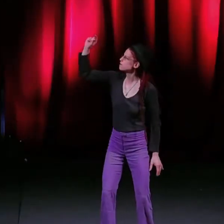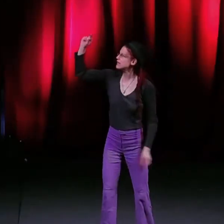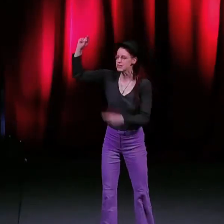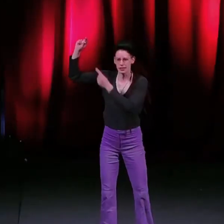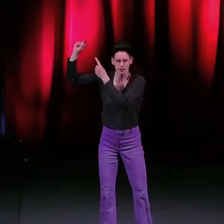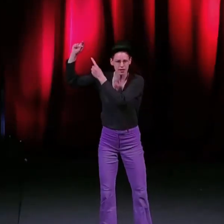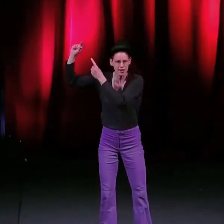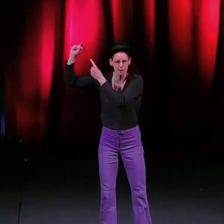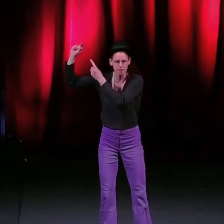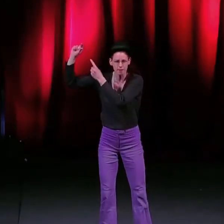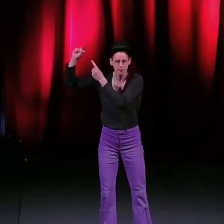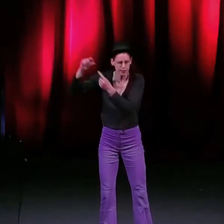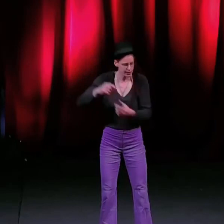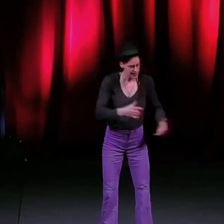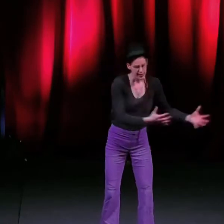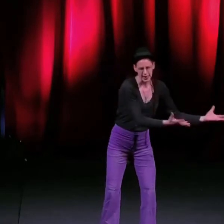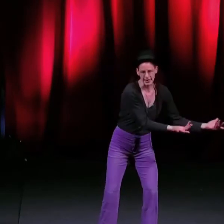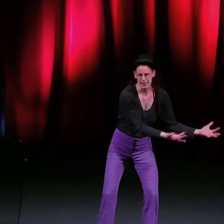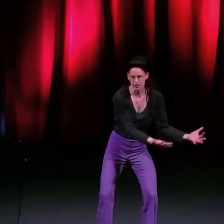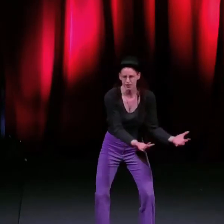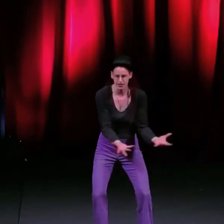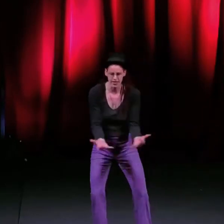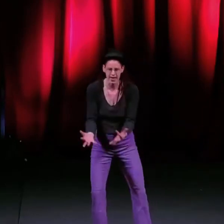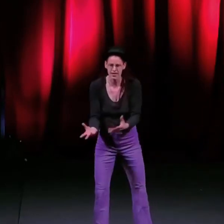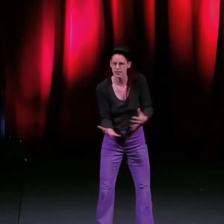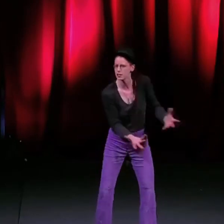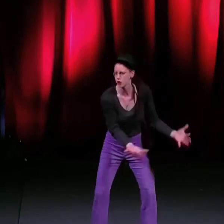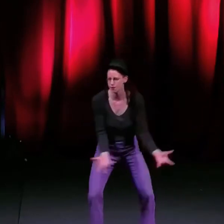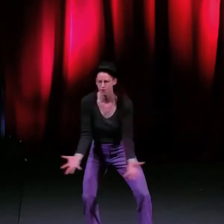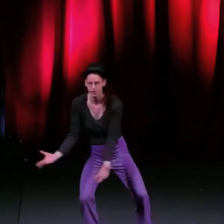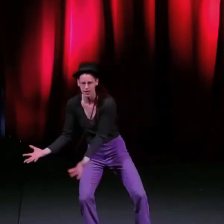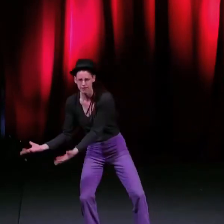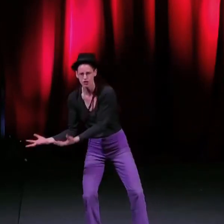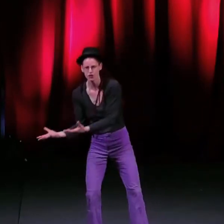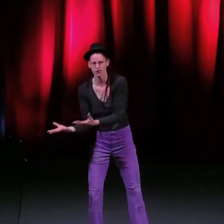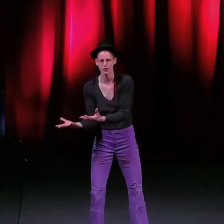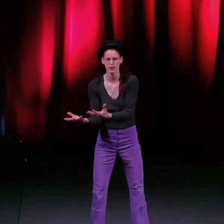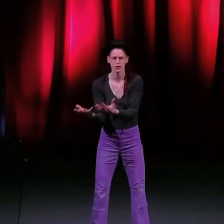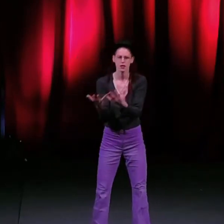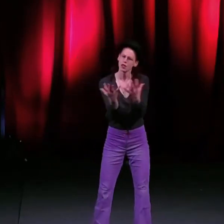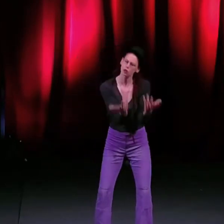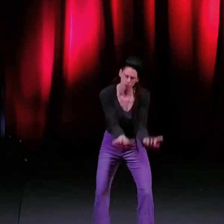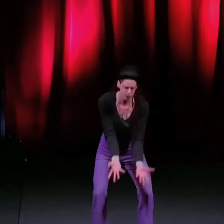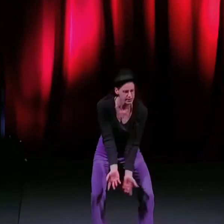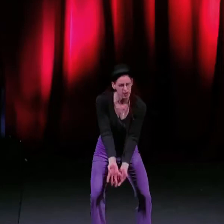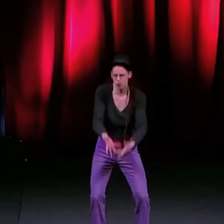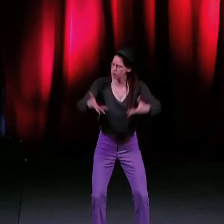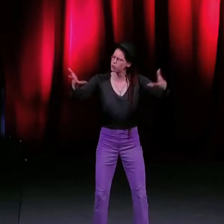its splints of time Like sifted sand adrift in heavy shifts Crumbled down and